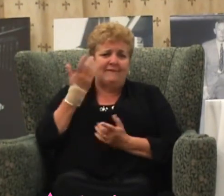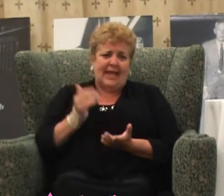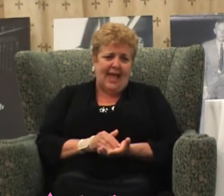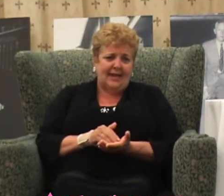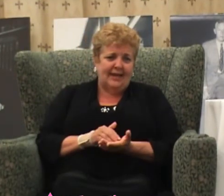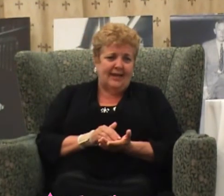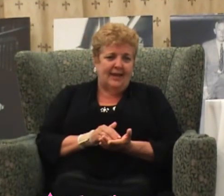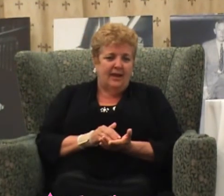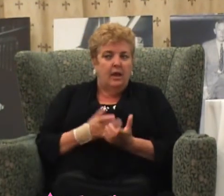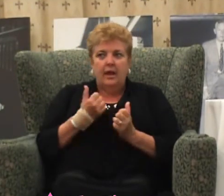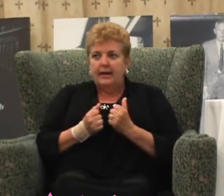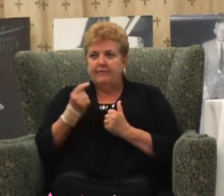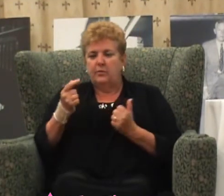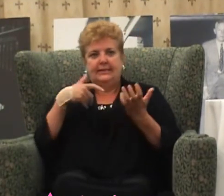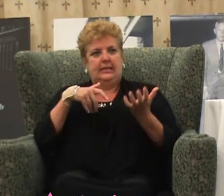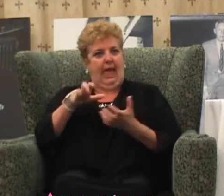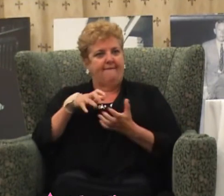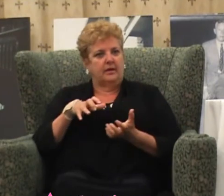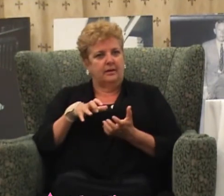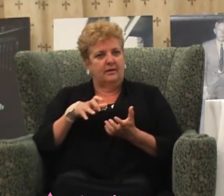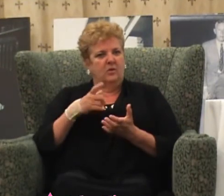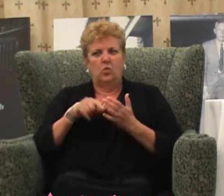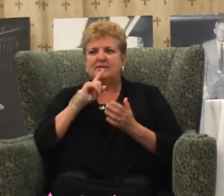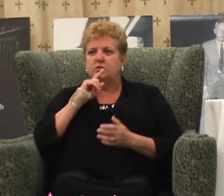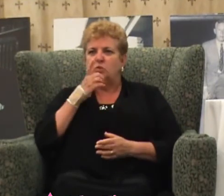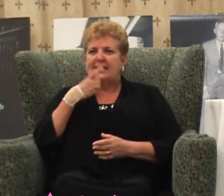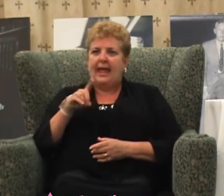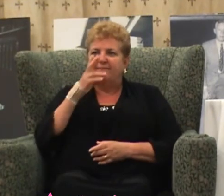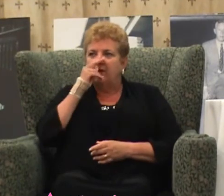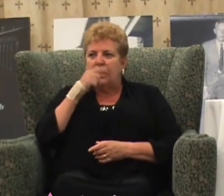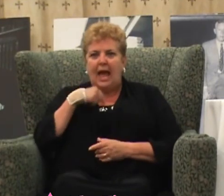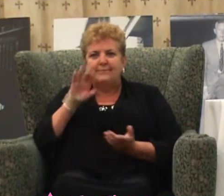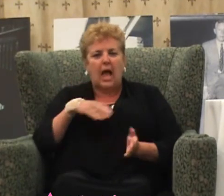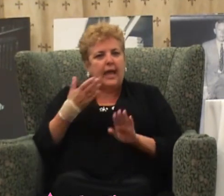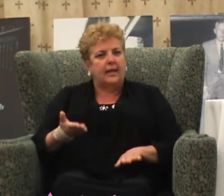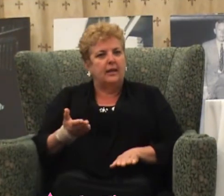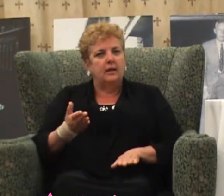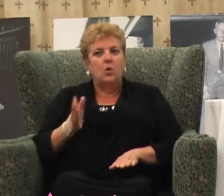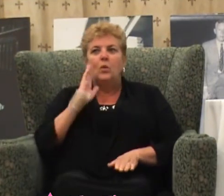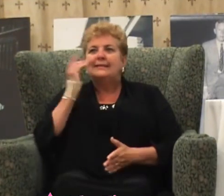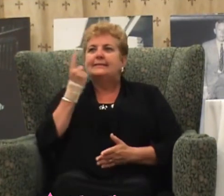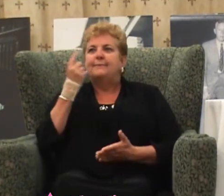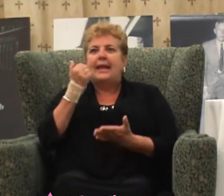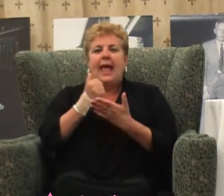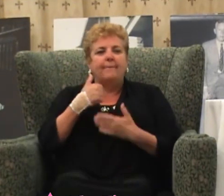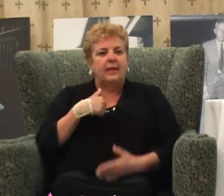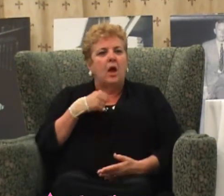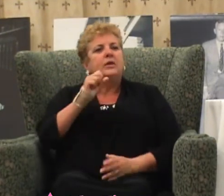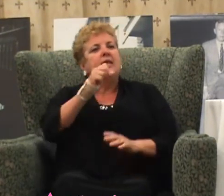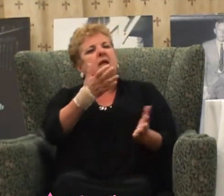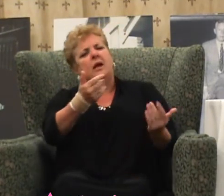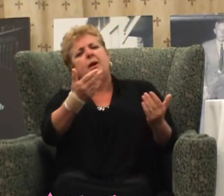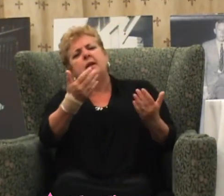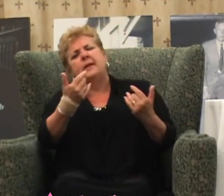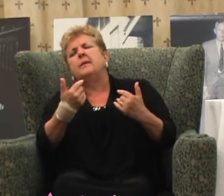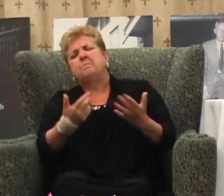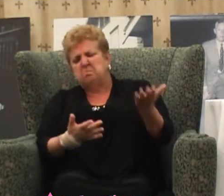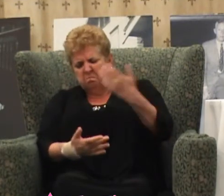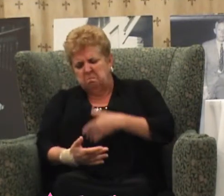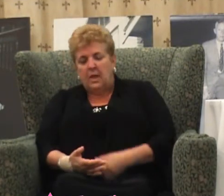everybody's laughing. what's so damn funny? I'm dying here. Can somebody help me? Yeah, yeah. Come on in. You know. And you hear somebody